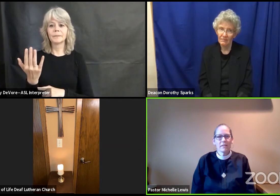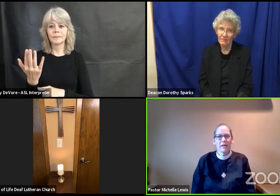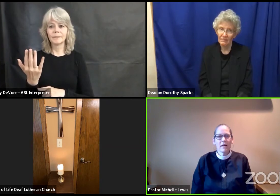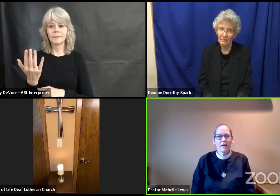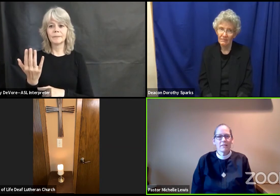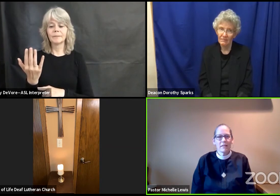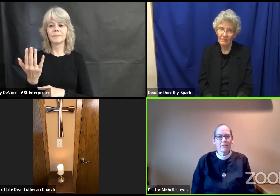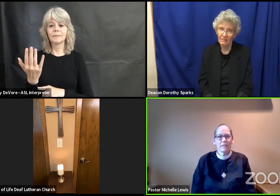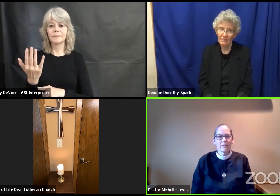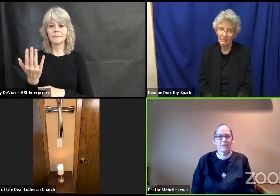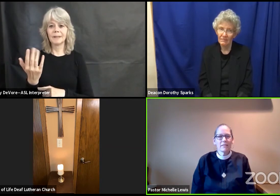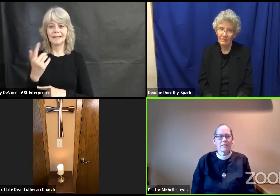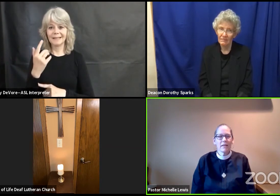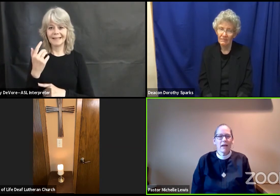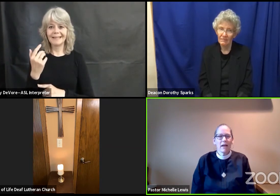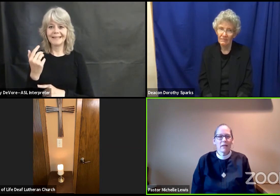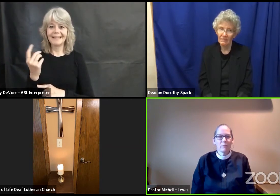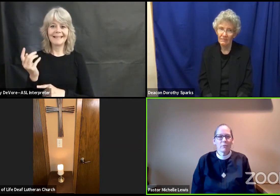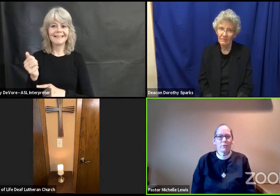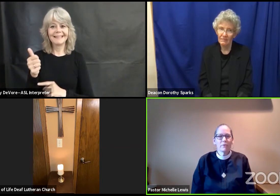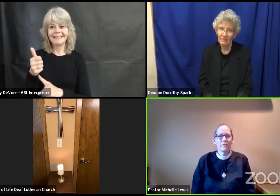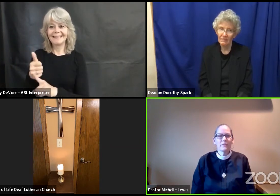dances and moves.